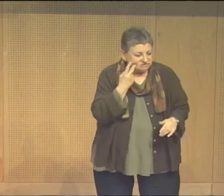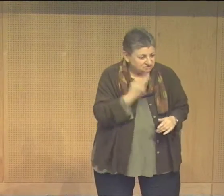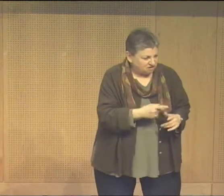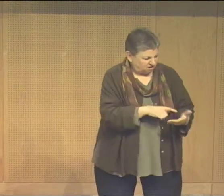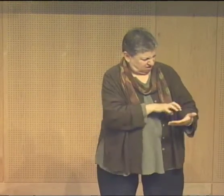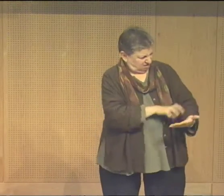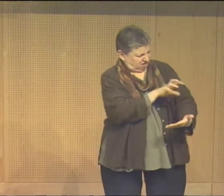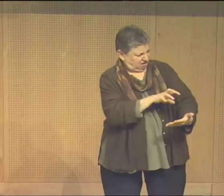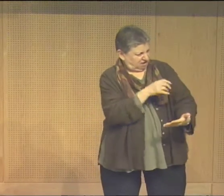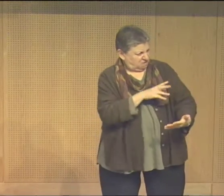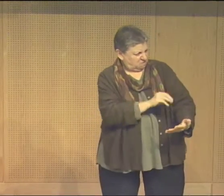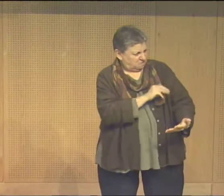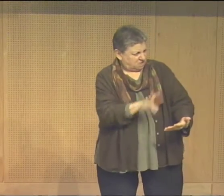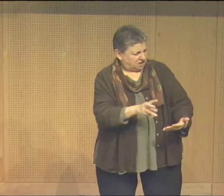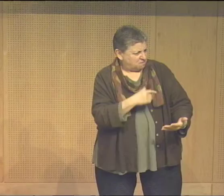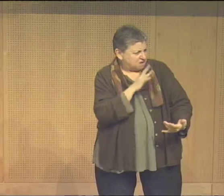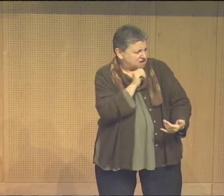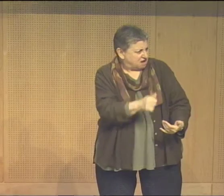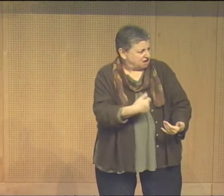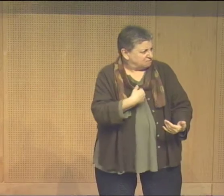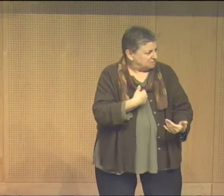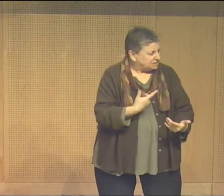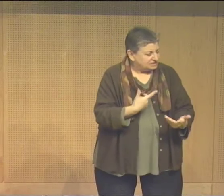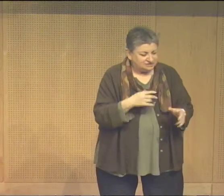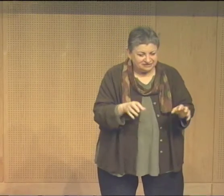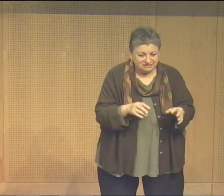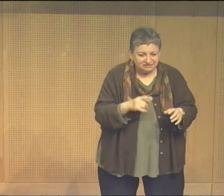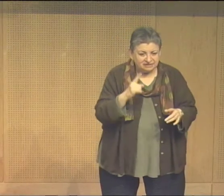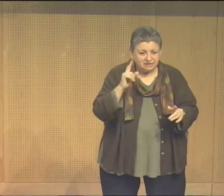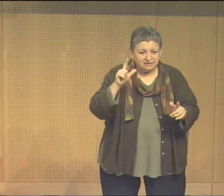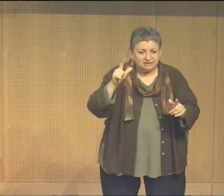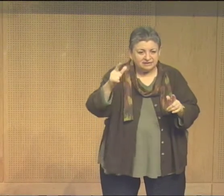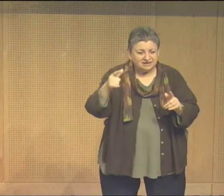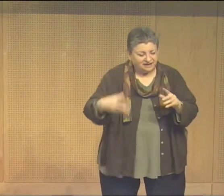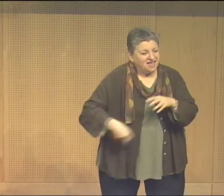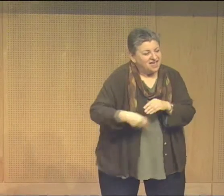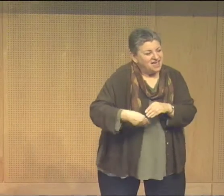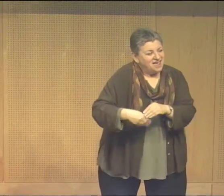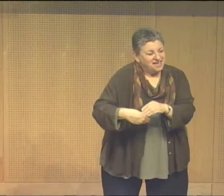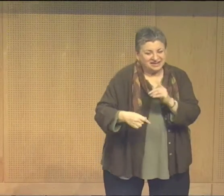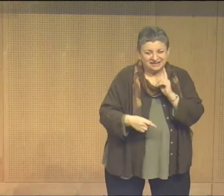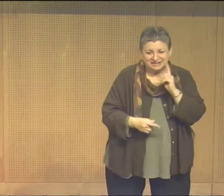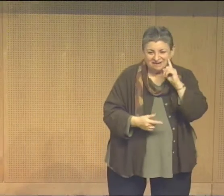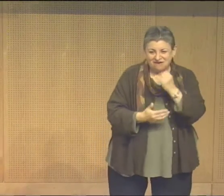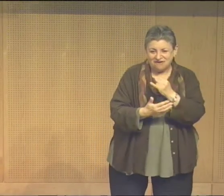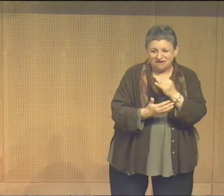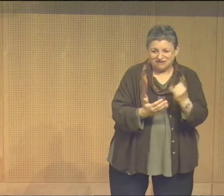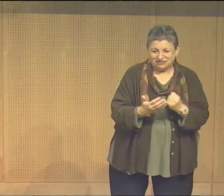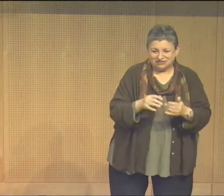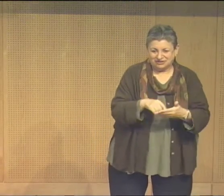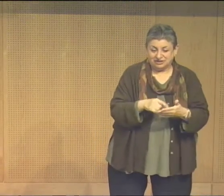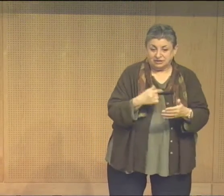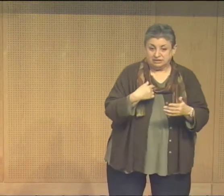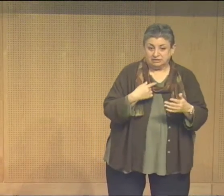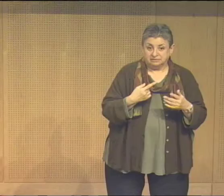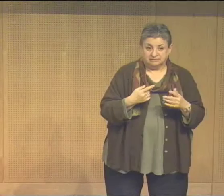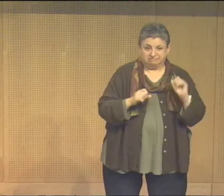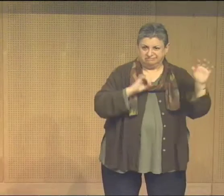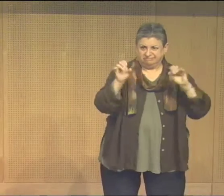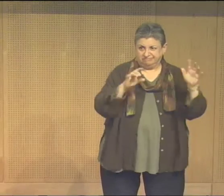influenced by that when I was a child and I saw that and thought wow I want to do something like that but I want to add deaf art themes to